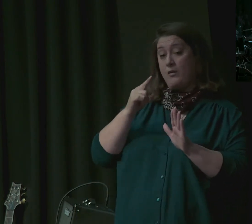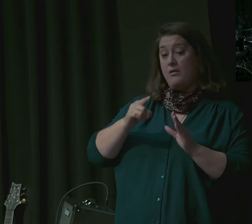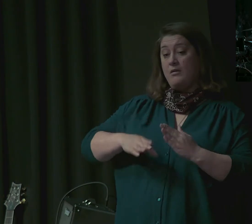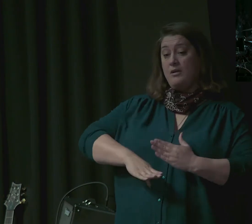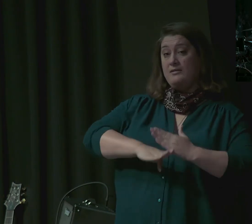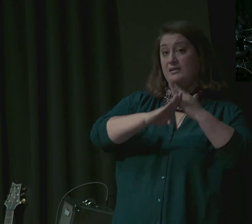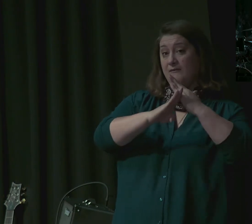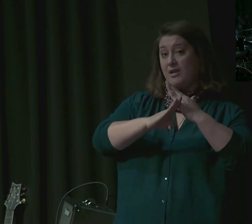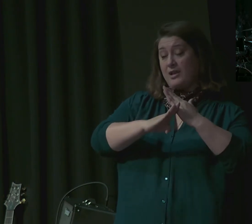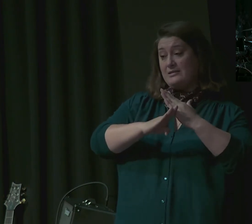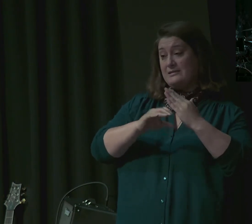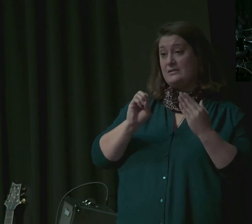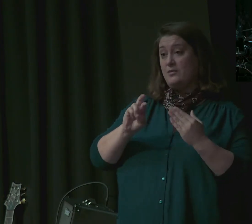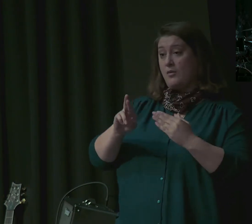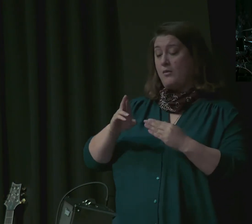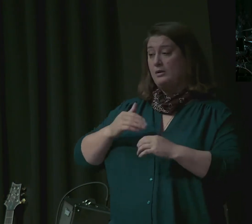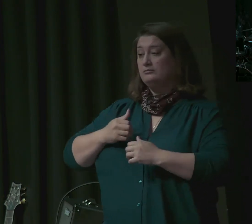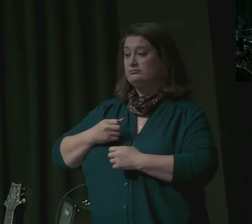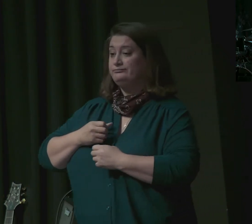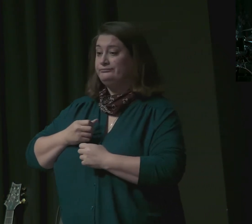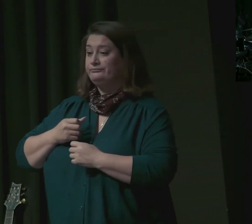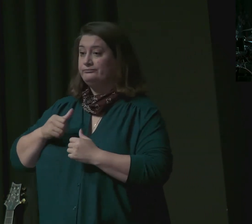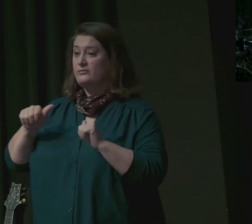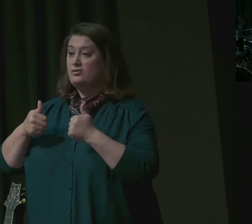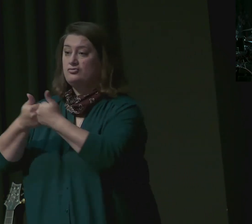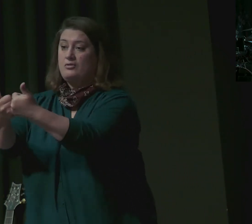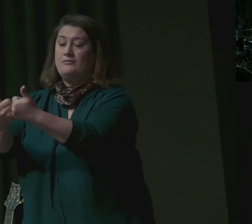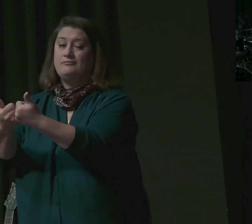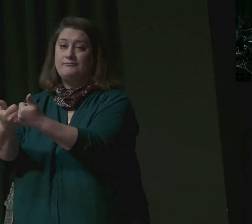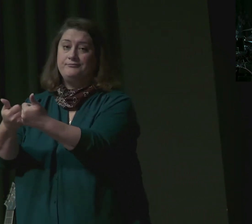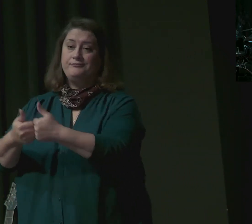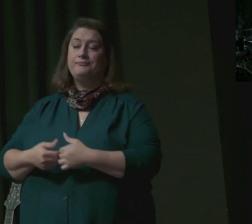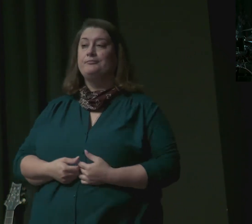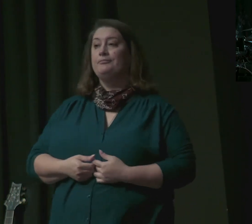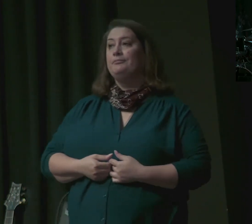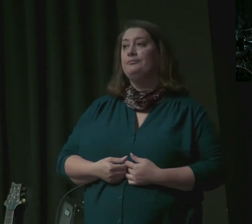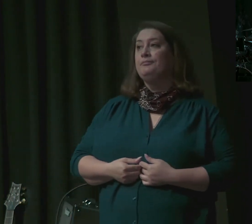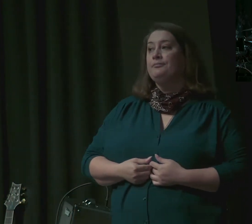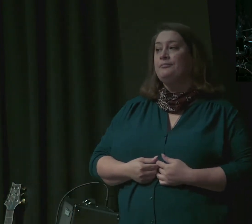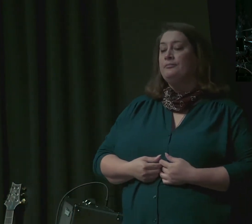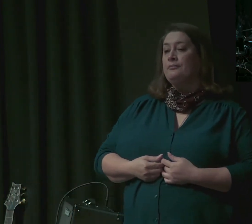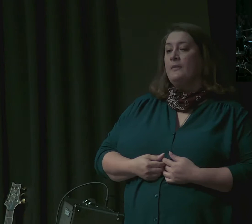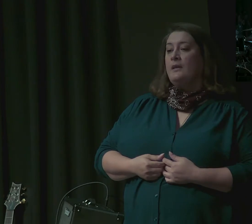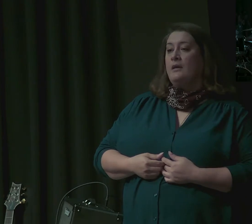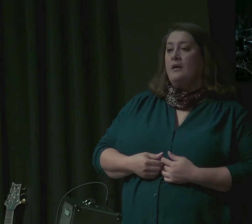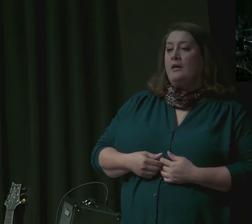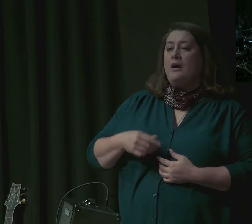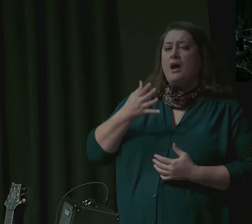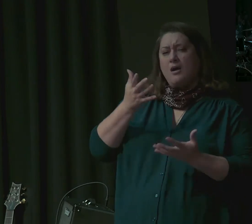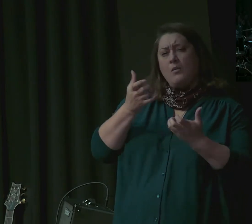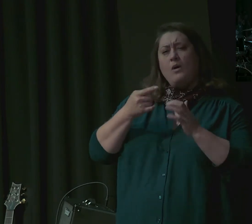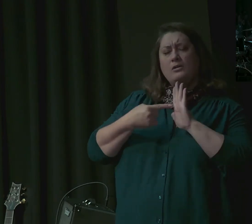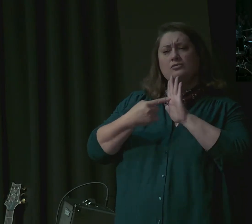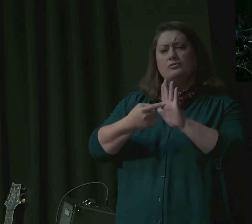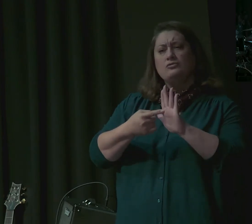And sometimes we tested as to whether individuals were developing as a team. Would